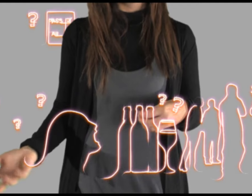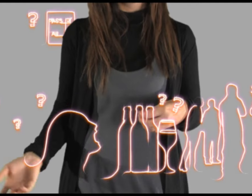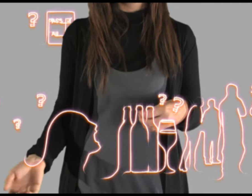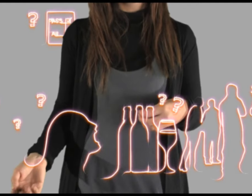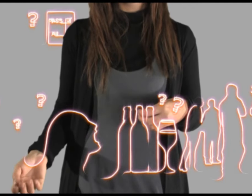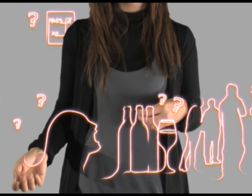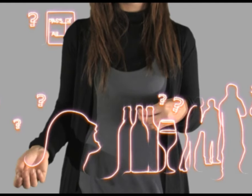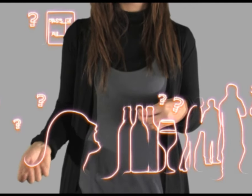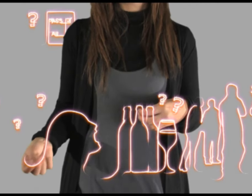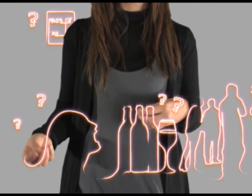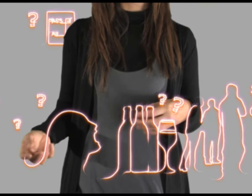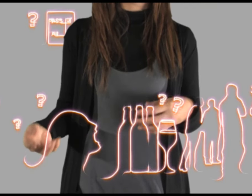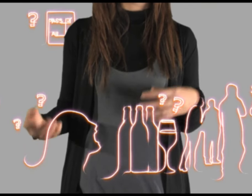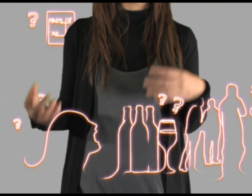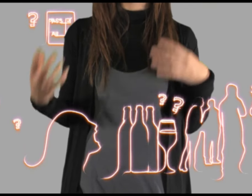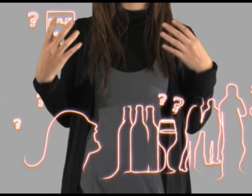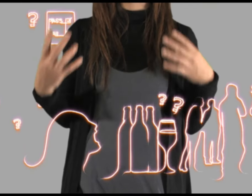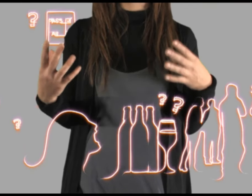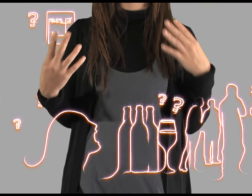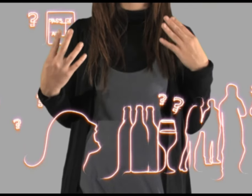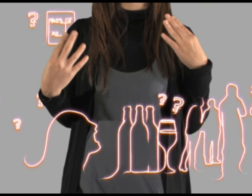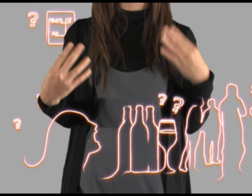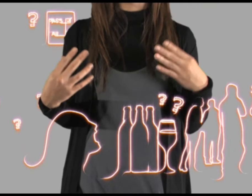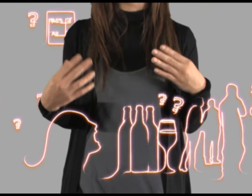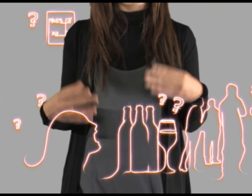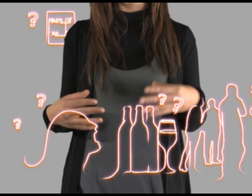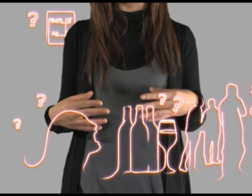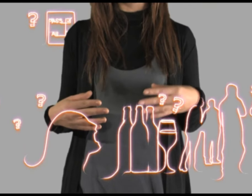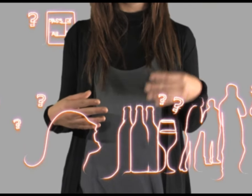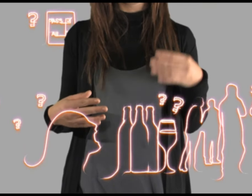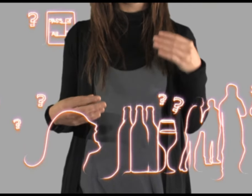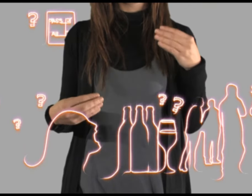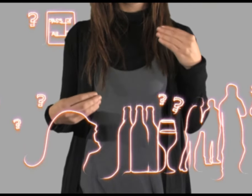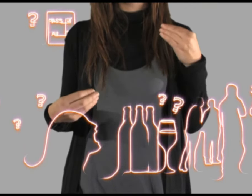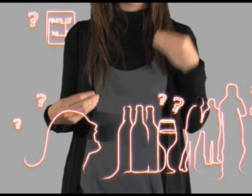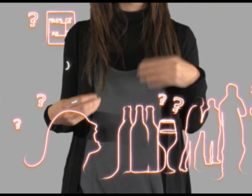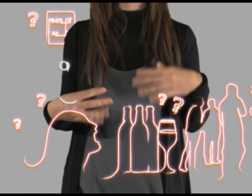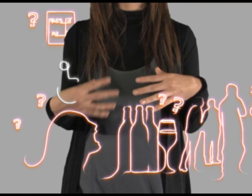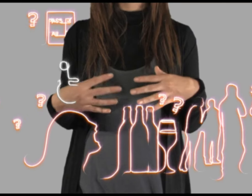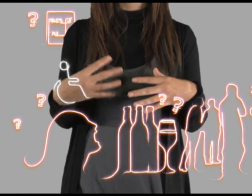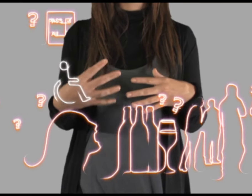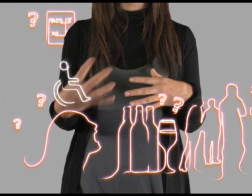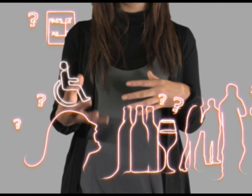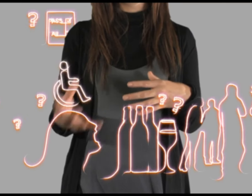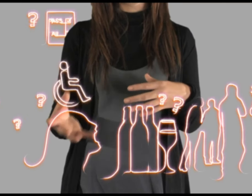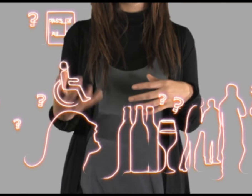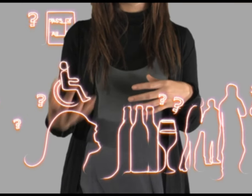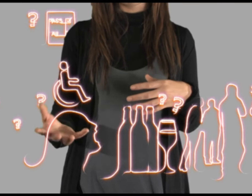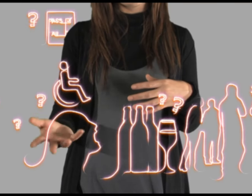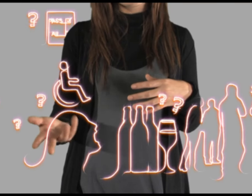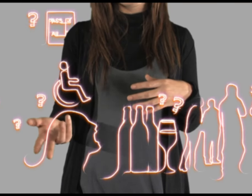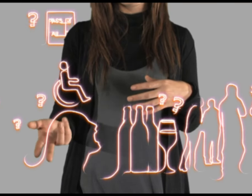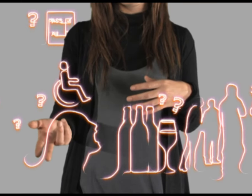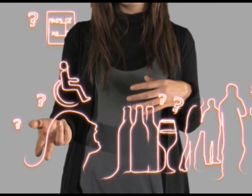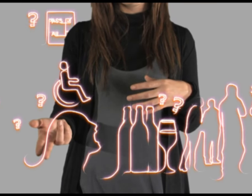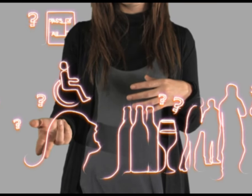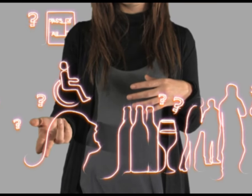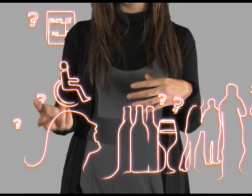and to think in a split second that I've just changed someone's life. That